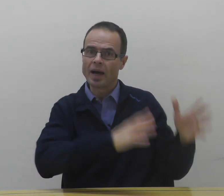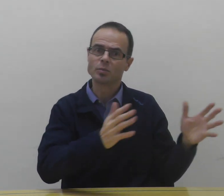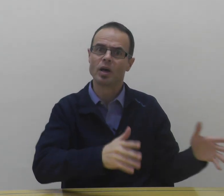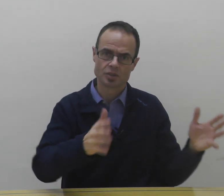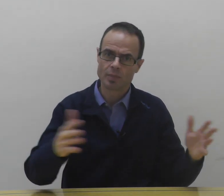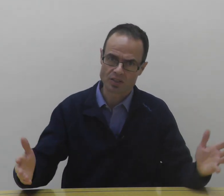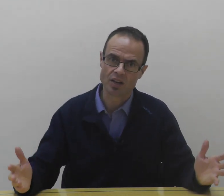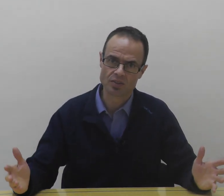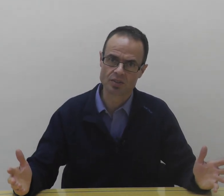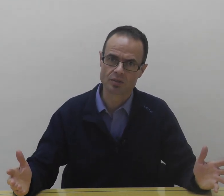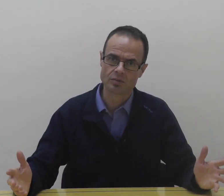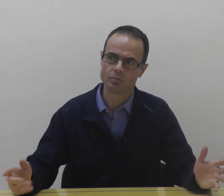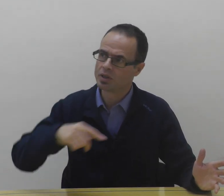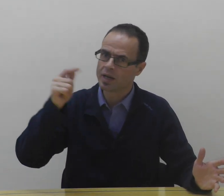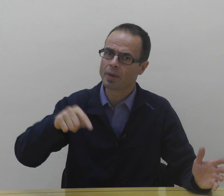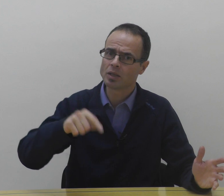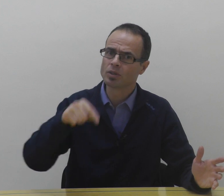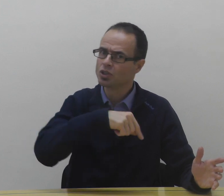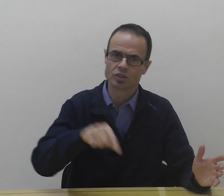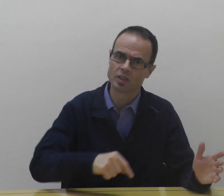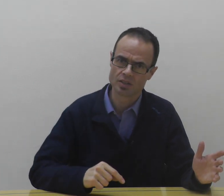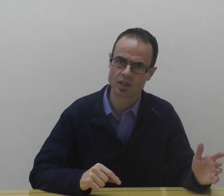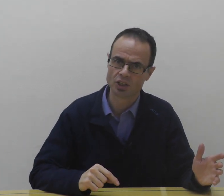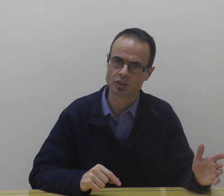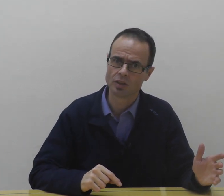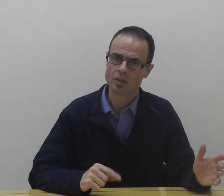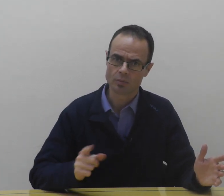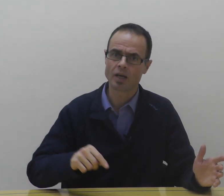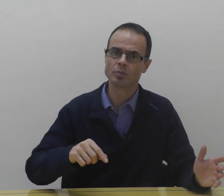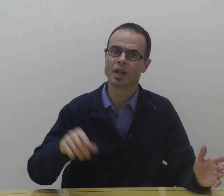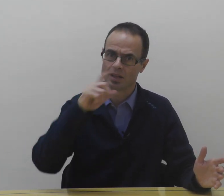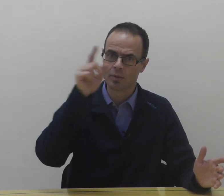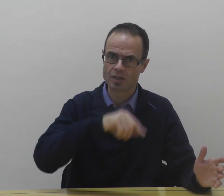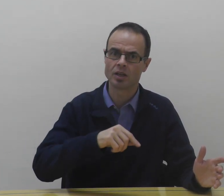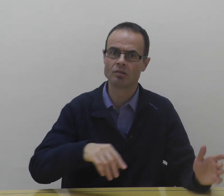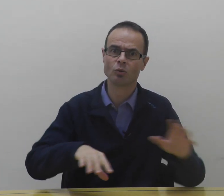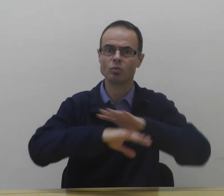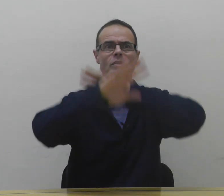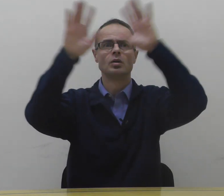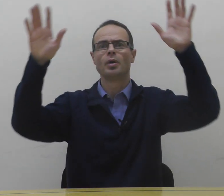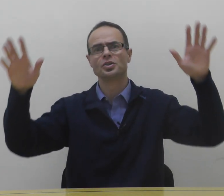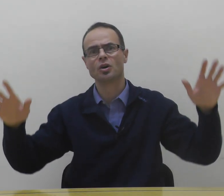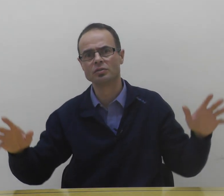MAD appliances make sense. But the mandible is not in isolation. The mandible and the maxilla are all part of